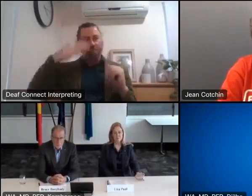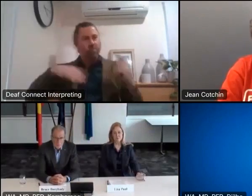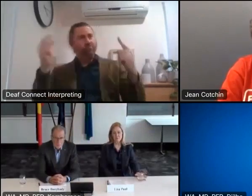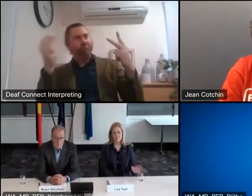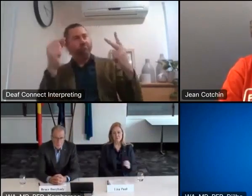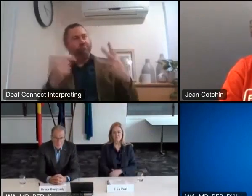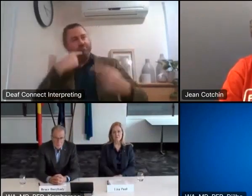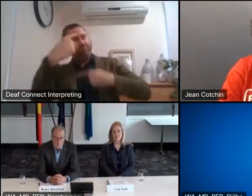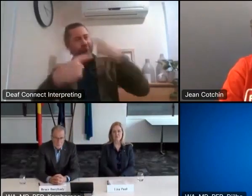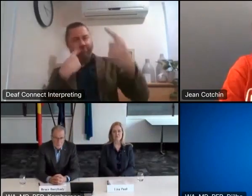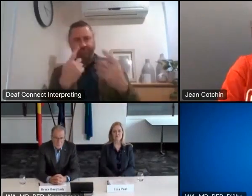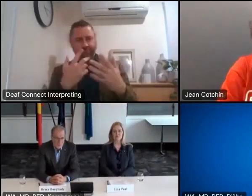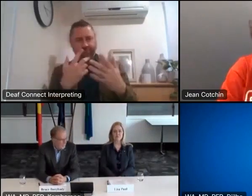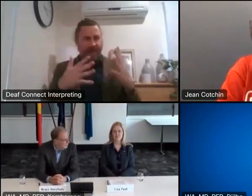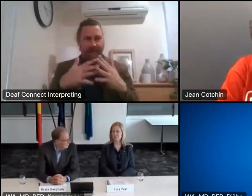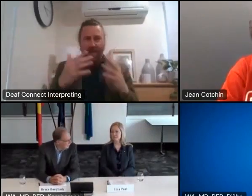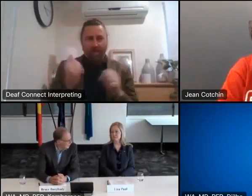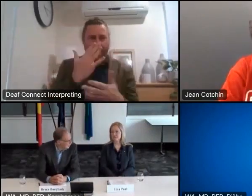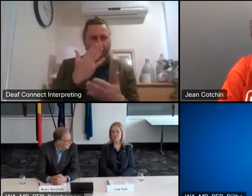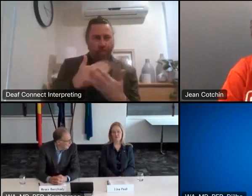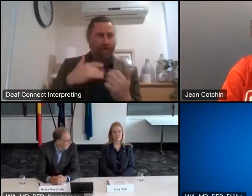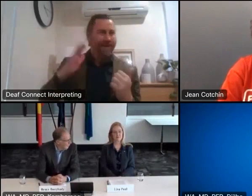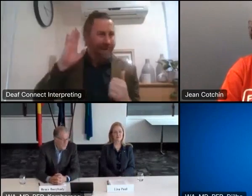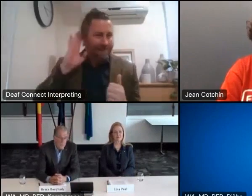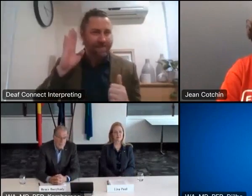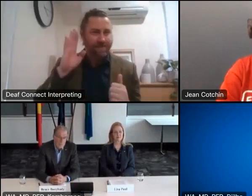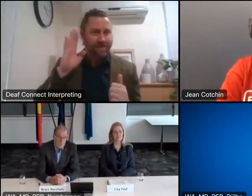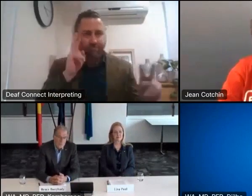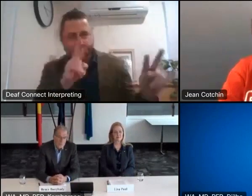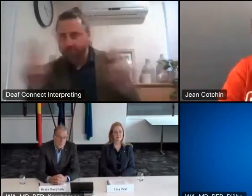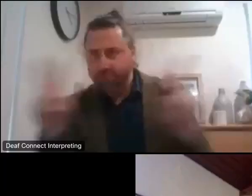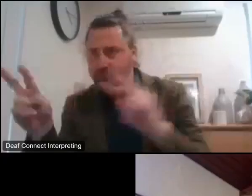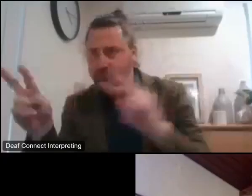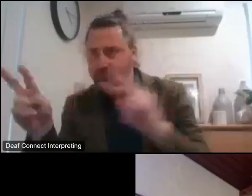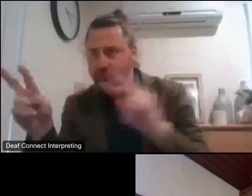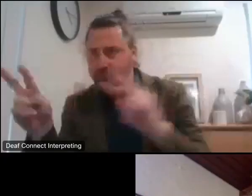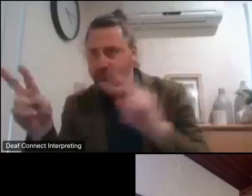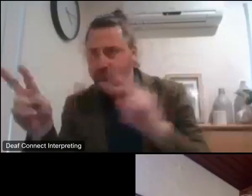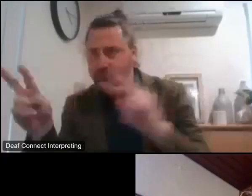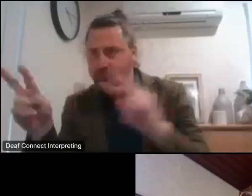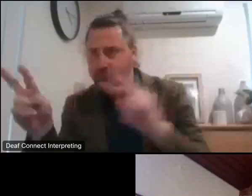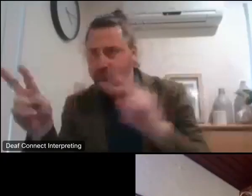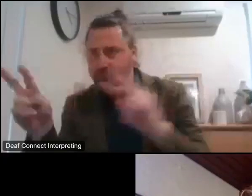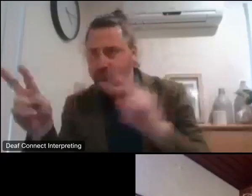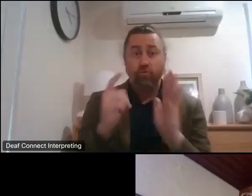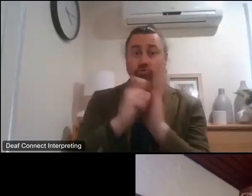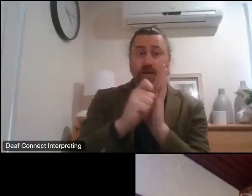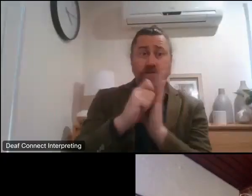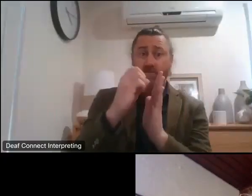heard uh and including how will we be able to provide a written submission